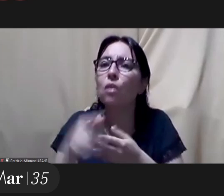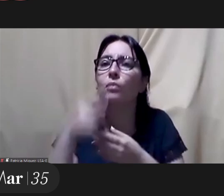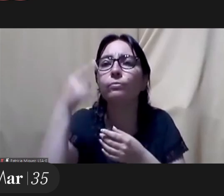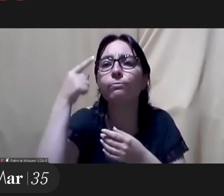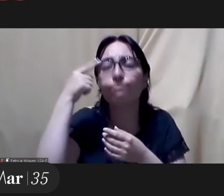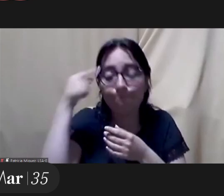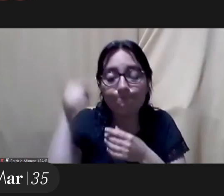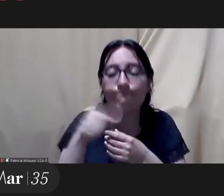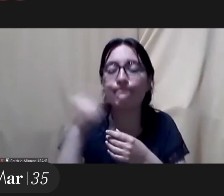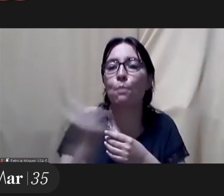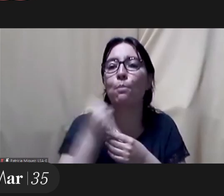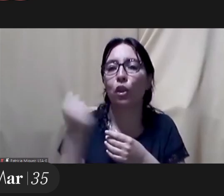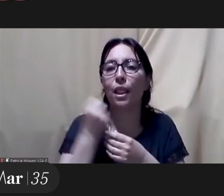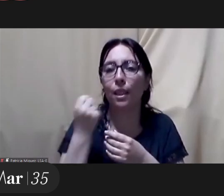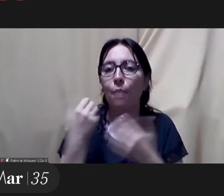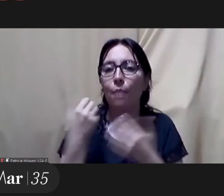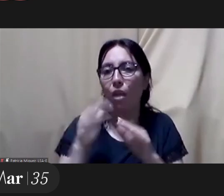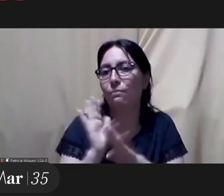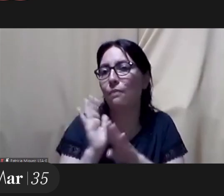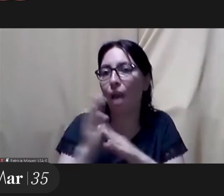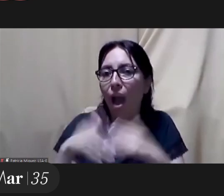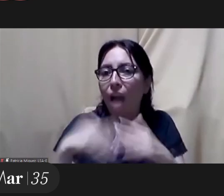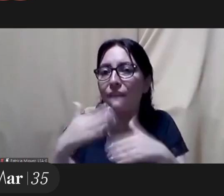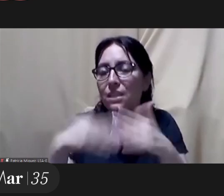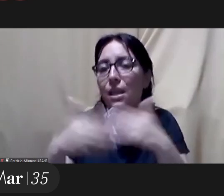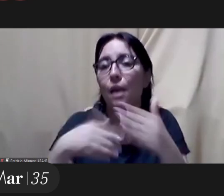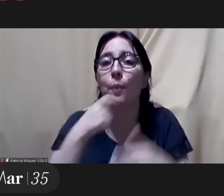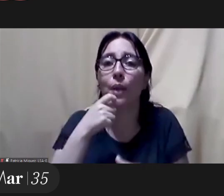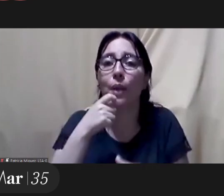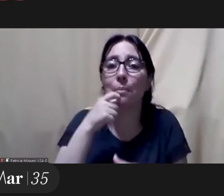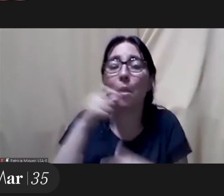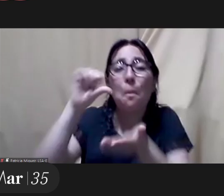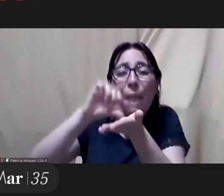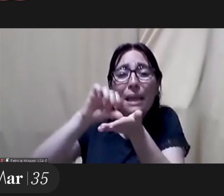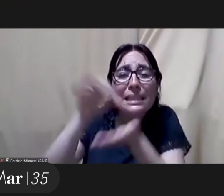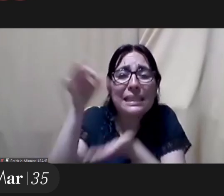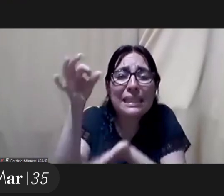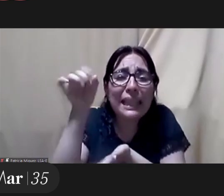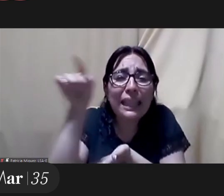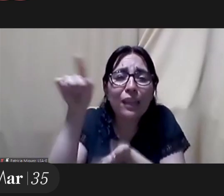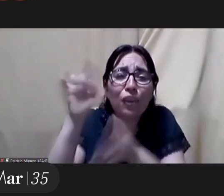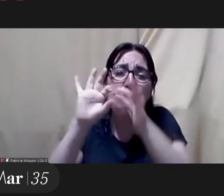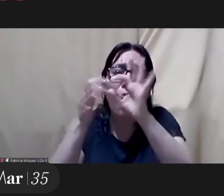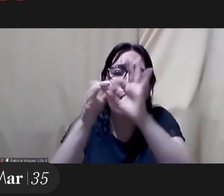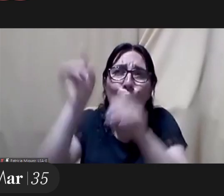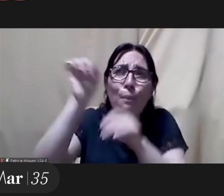is an essential step in our path in a country like estonia which is a small country in the north of